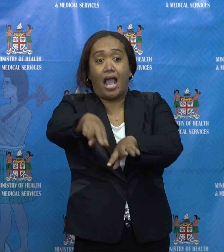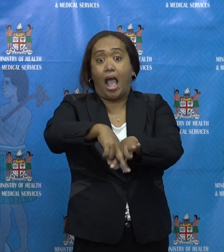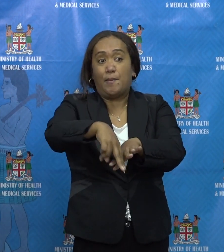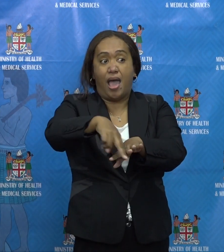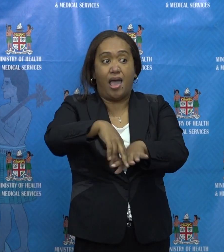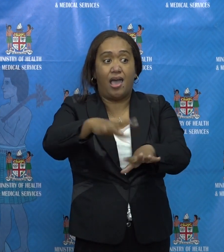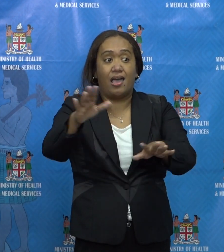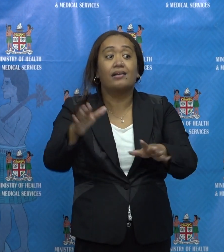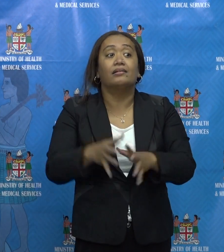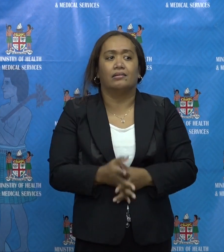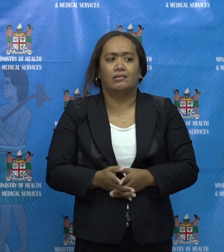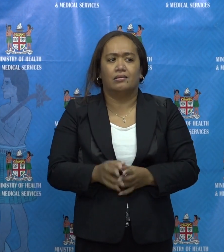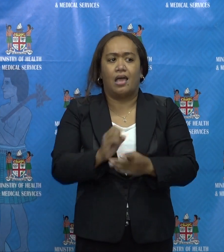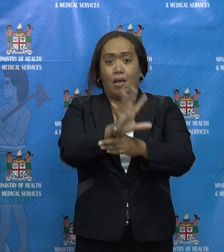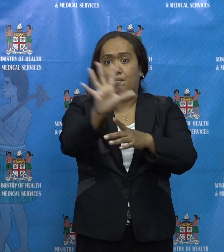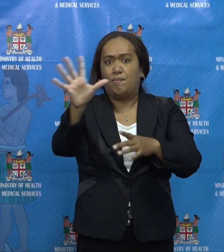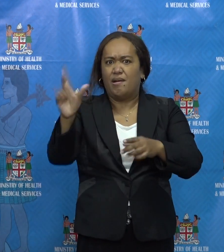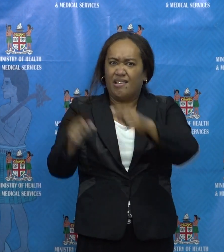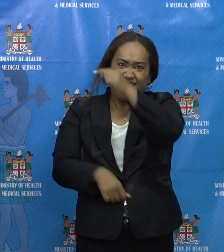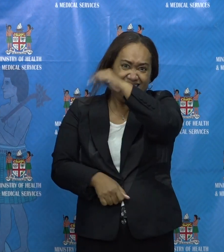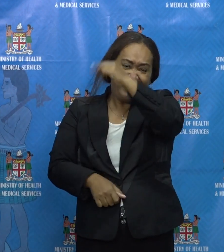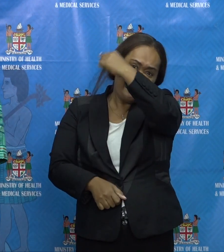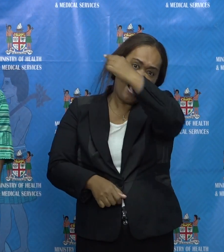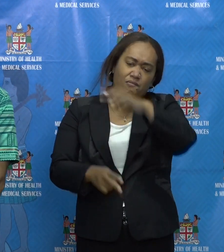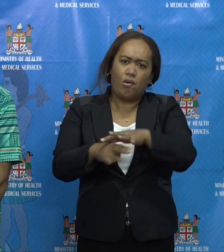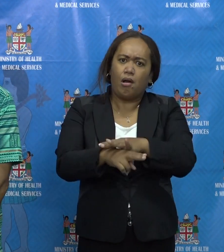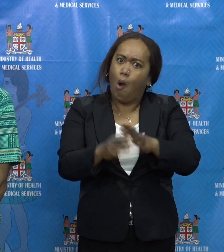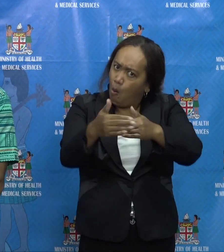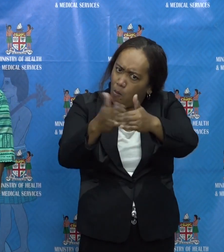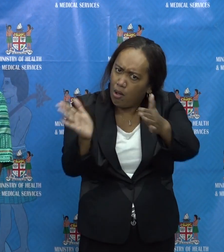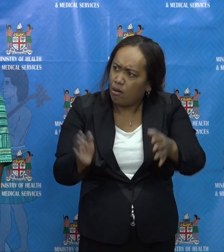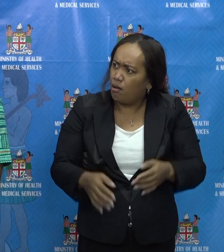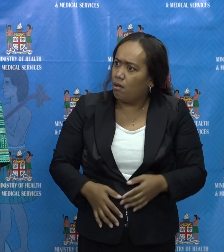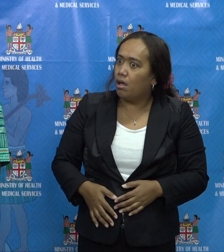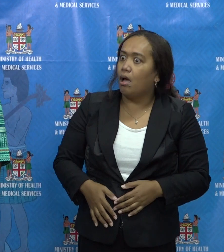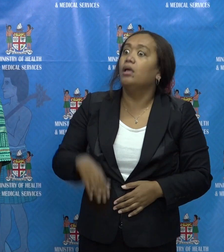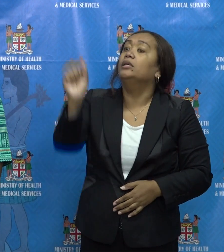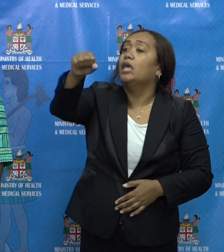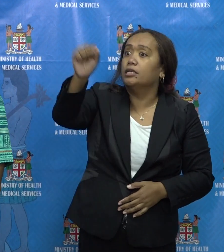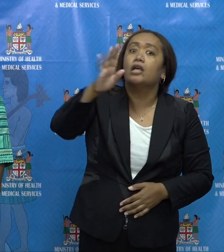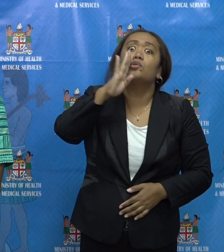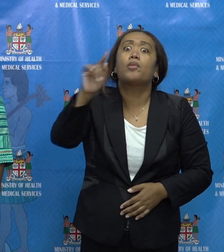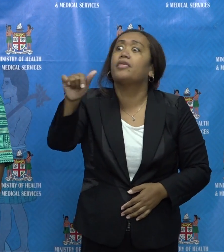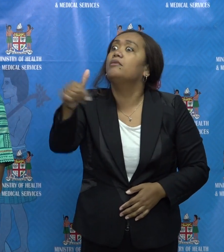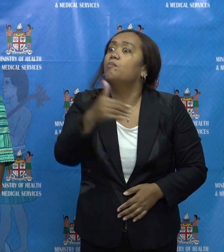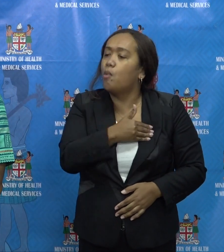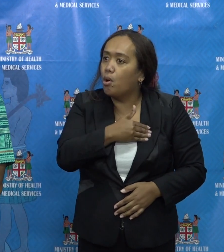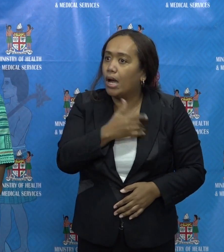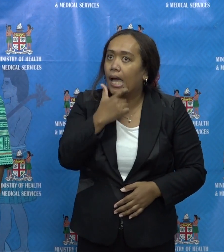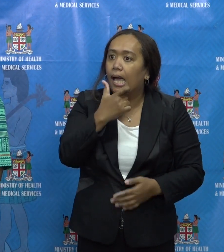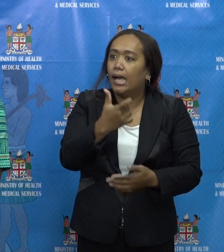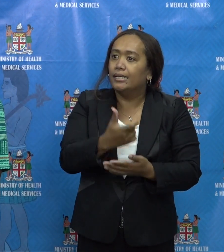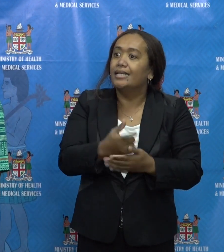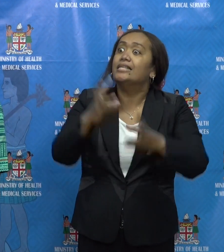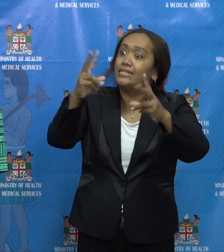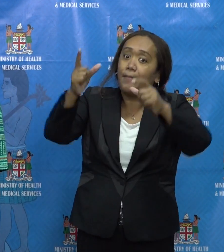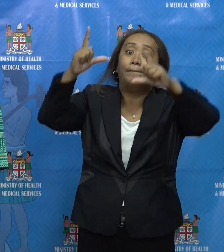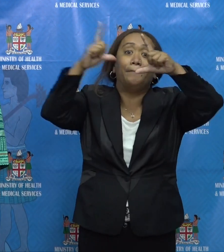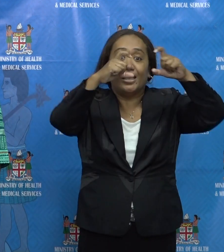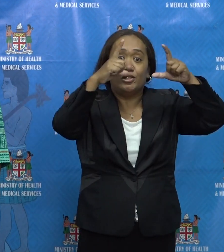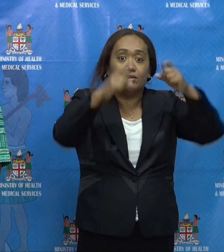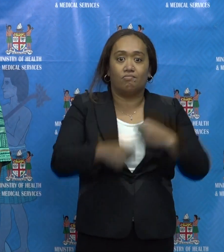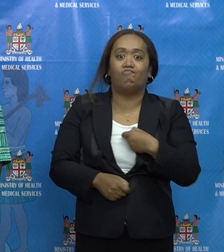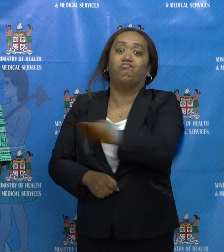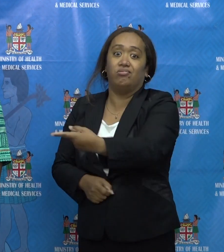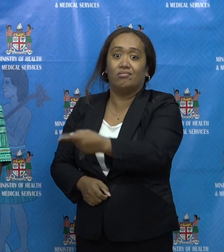positive. So, what is being done to deal with this? Yes, I actually saw that this morning. It was... Some pictures were forwarded to